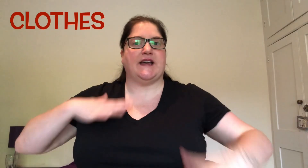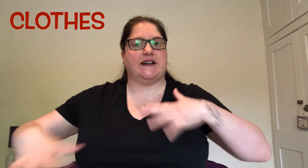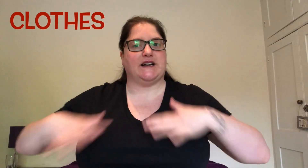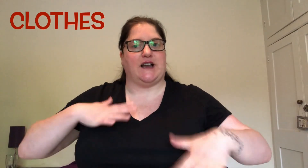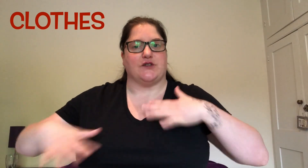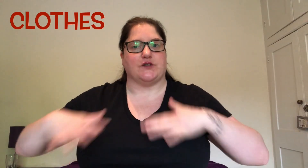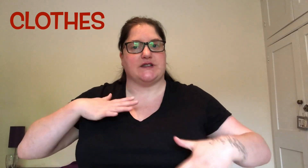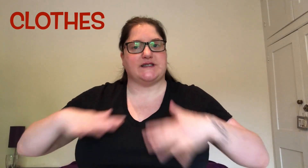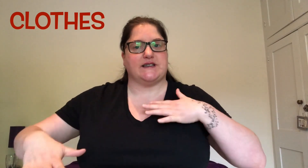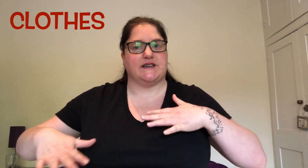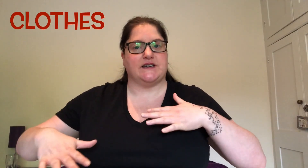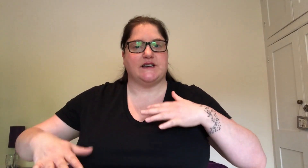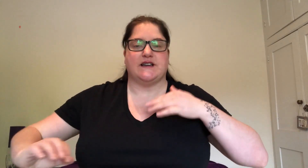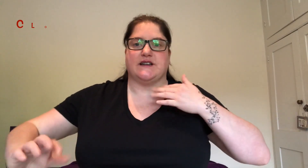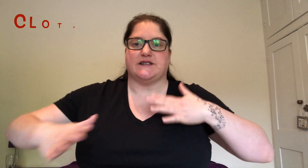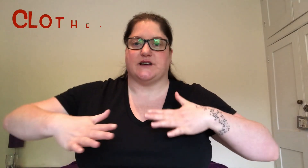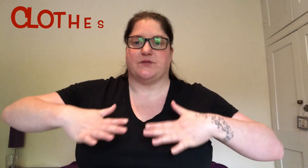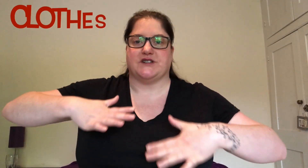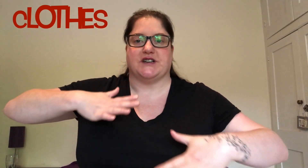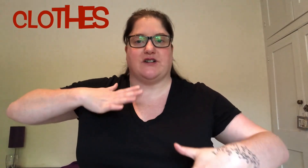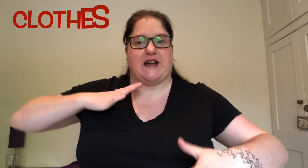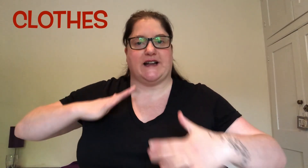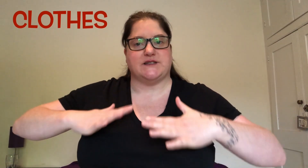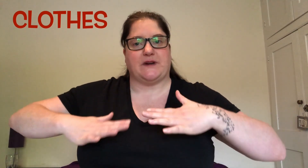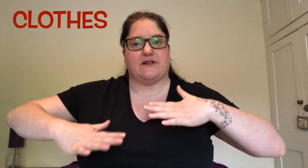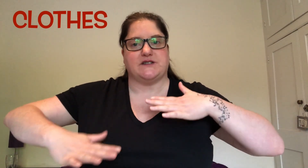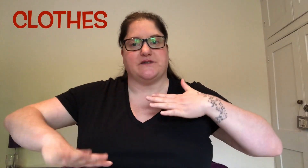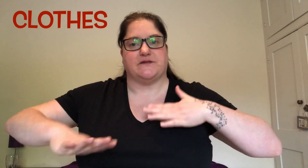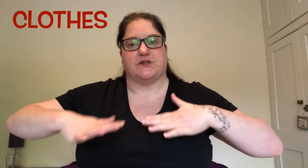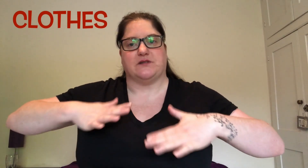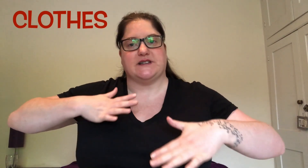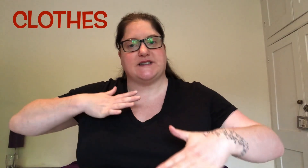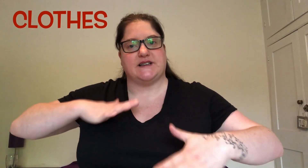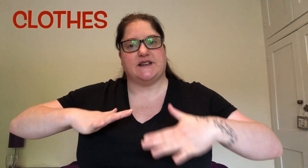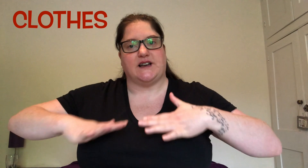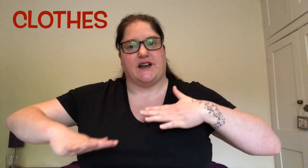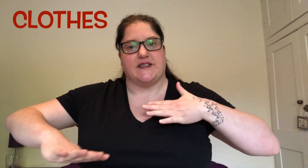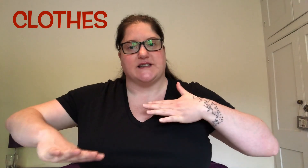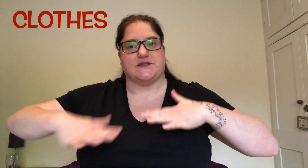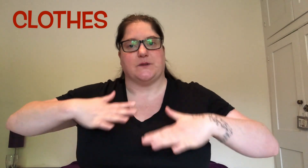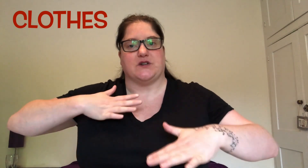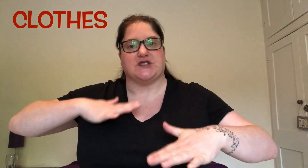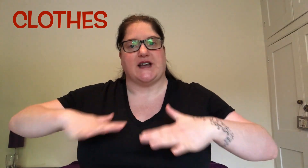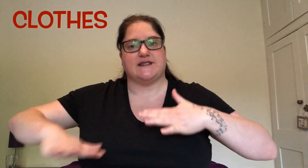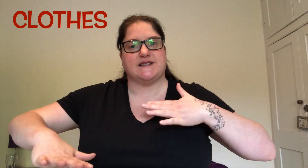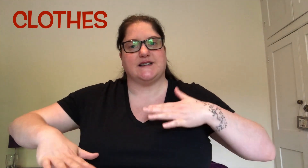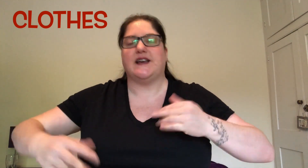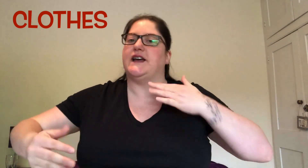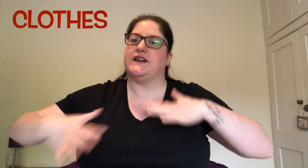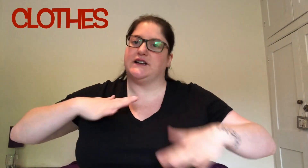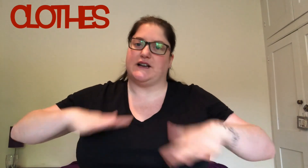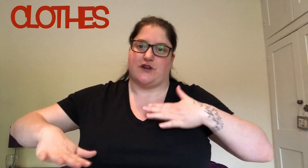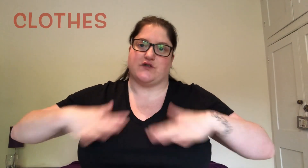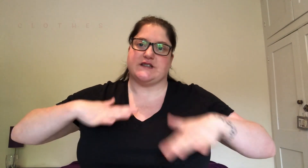Clothes. So brushing your hands backwards and forwards like this from your chest. Clothes.